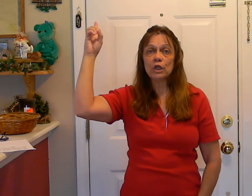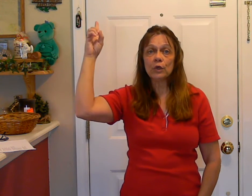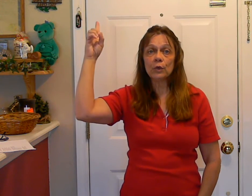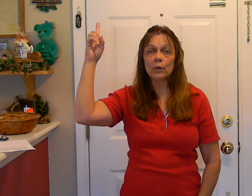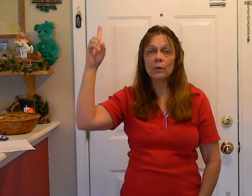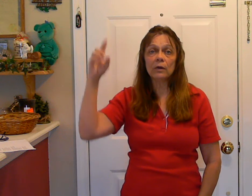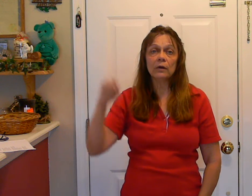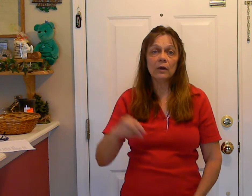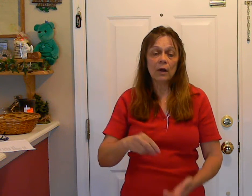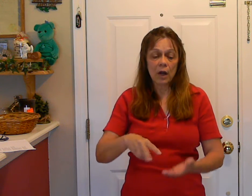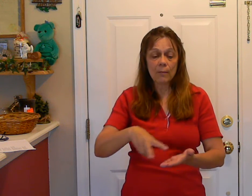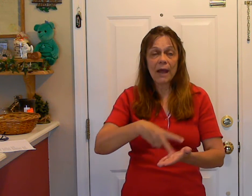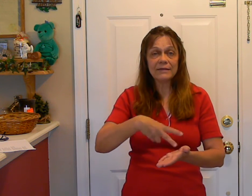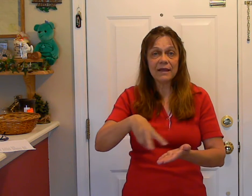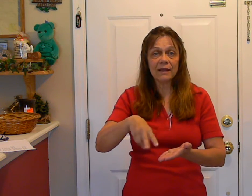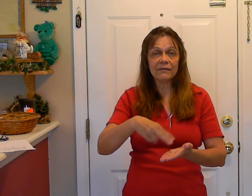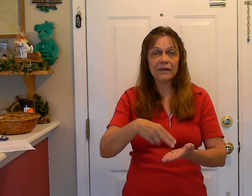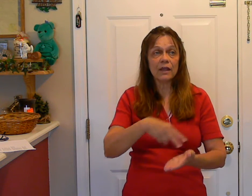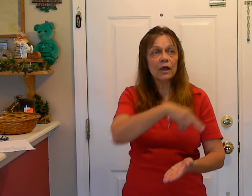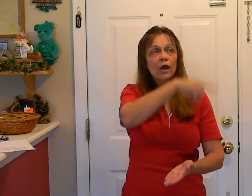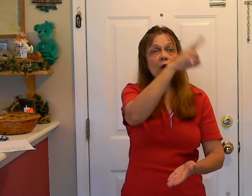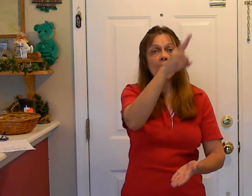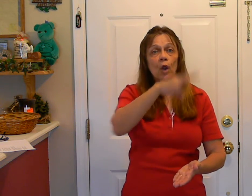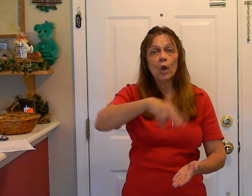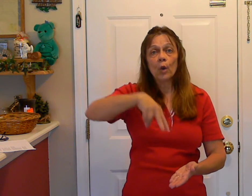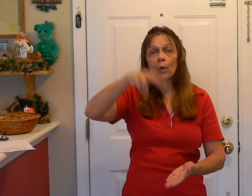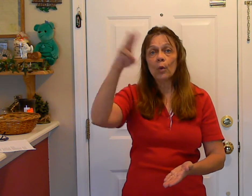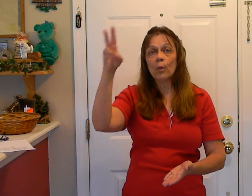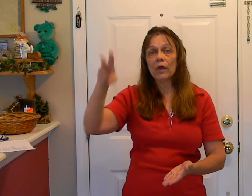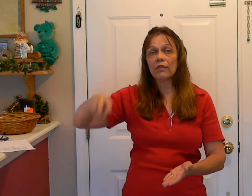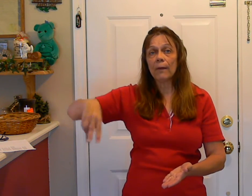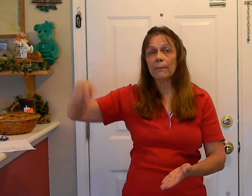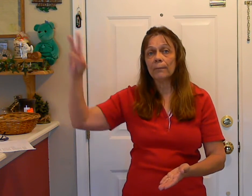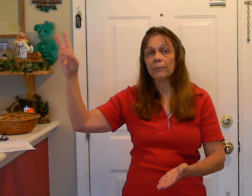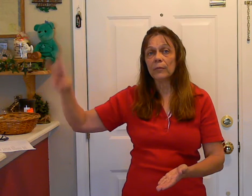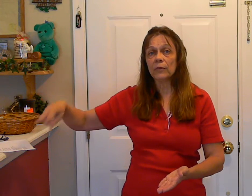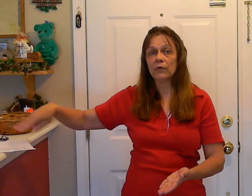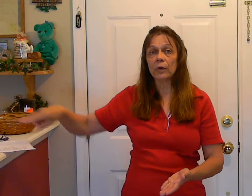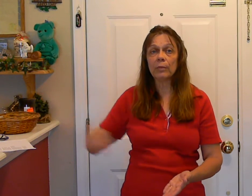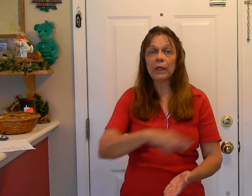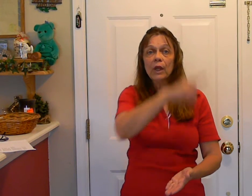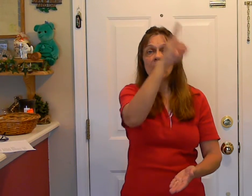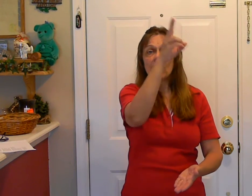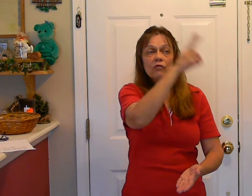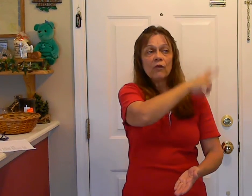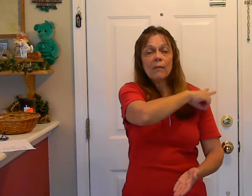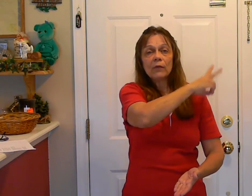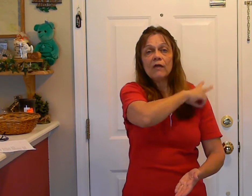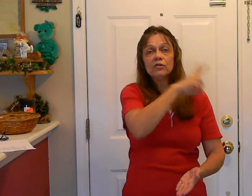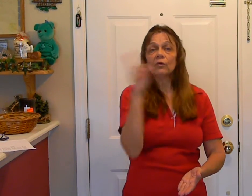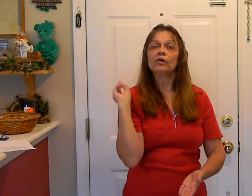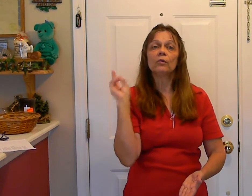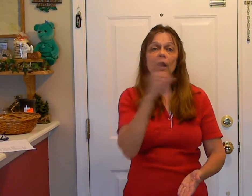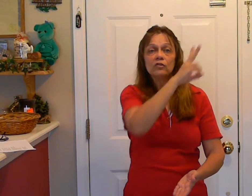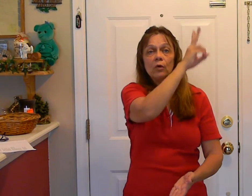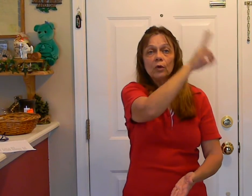You are my dancing rhythm. So it would be from left shoulder to right shoulder.